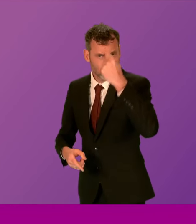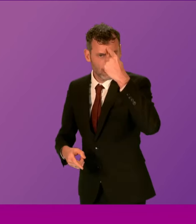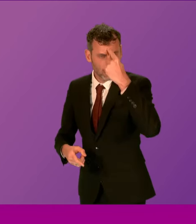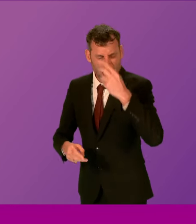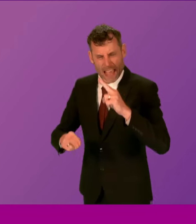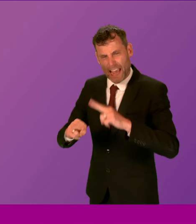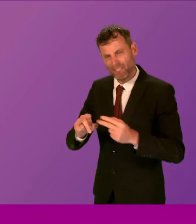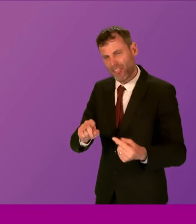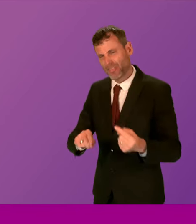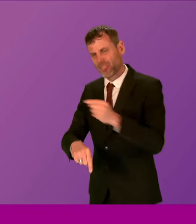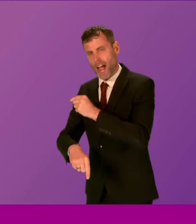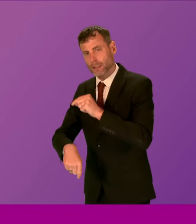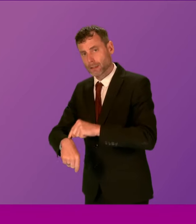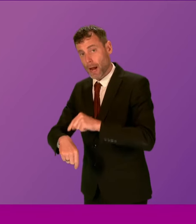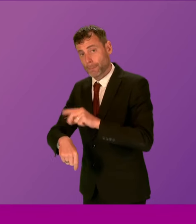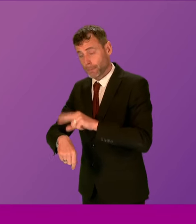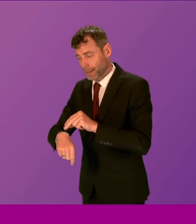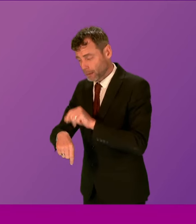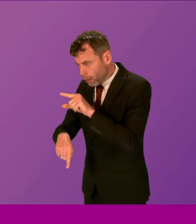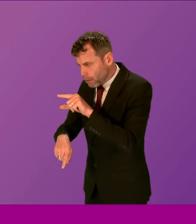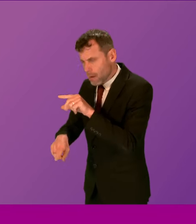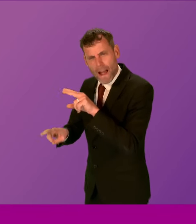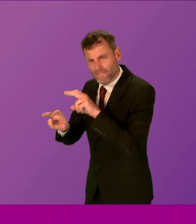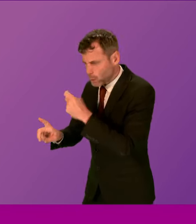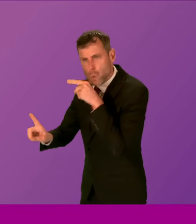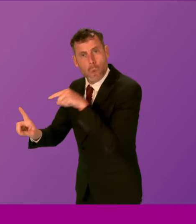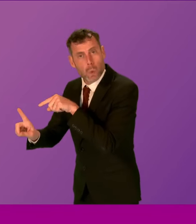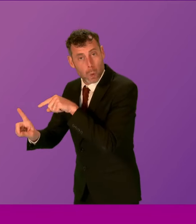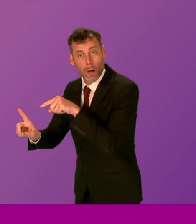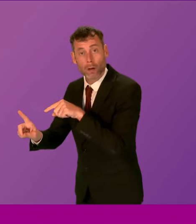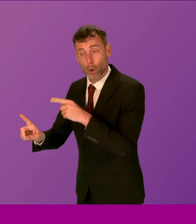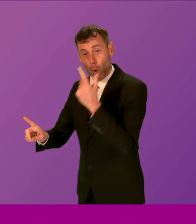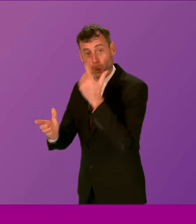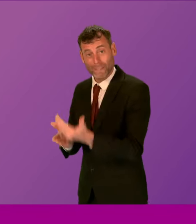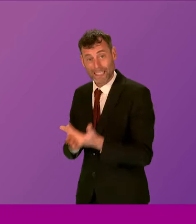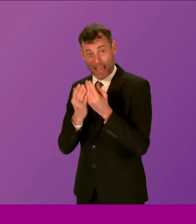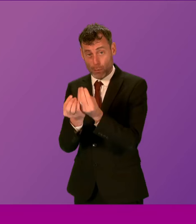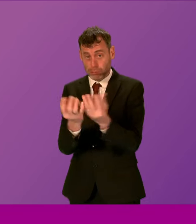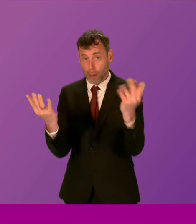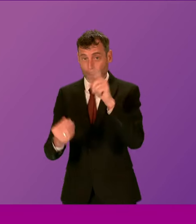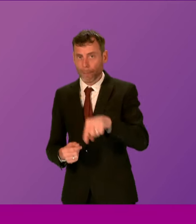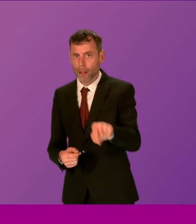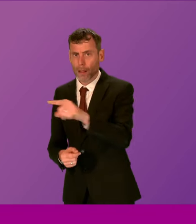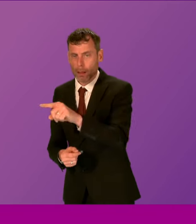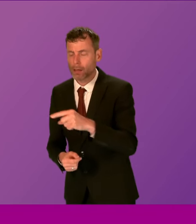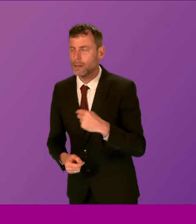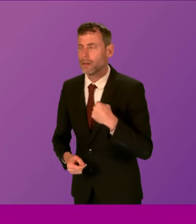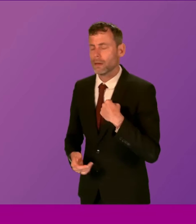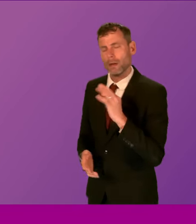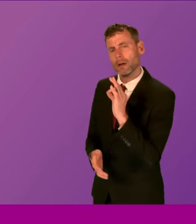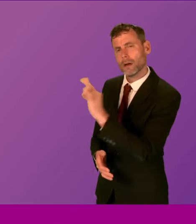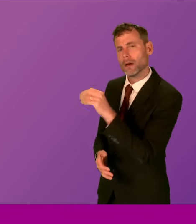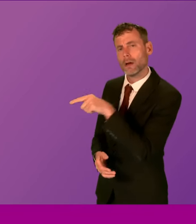Packer had been properly investigated. I want to push the First Minister on the issue of who would lead any potential inquiry.